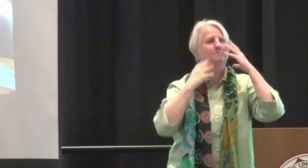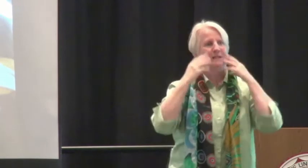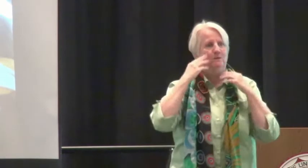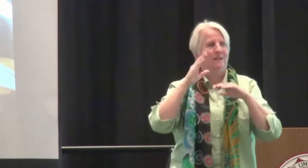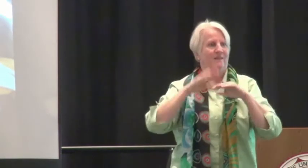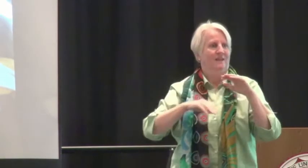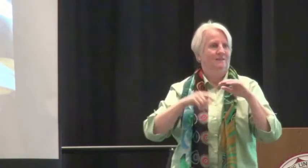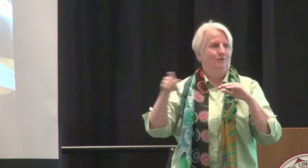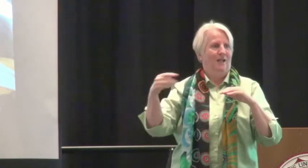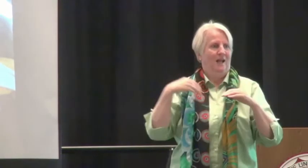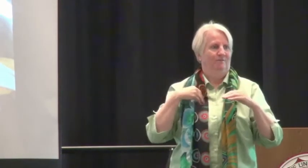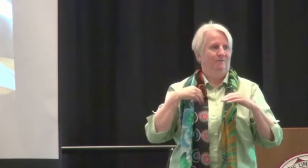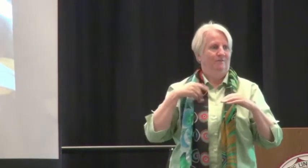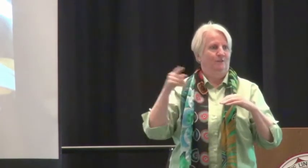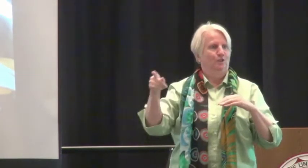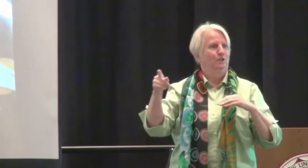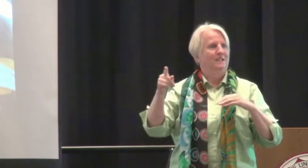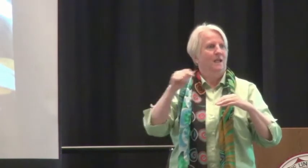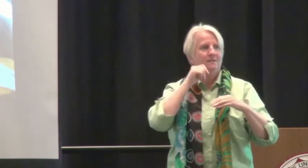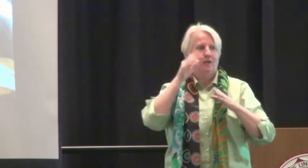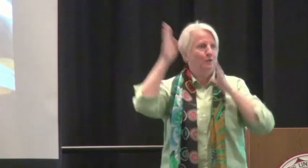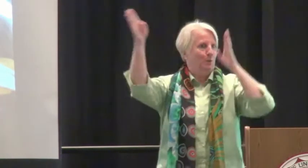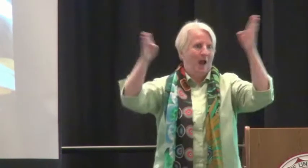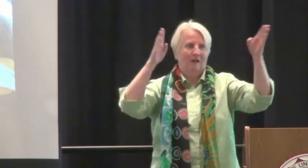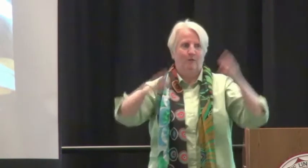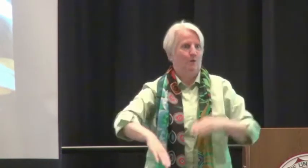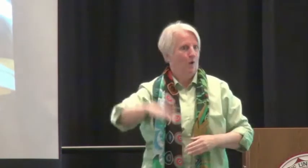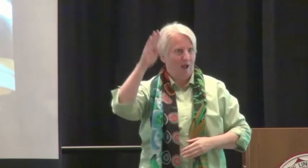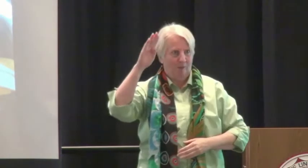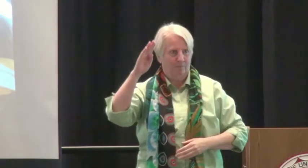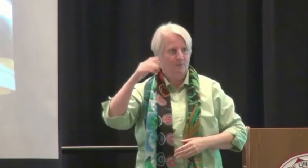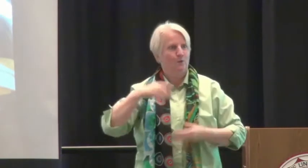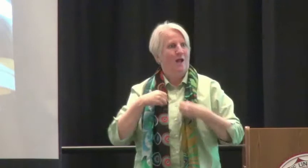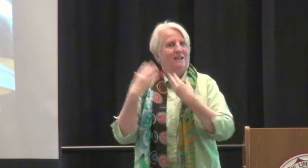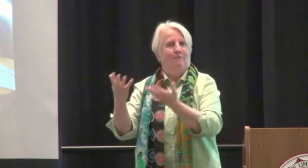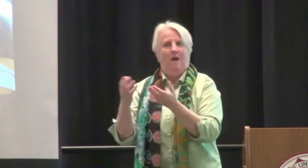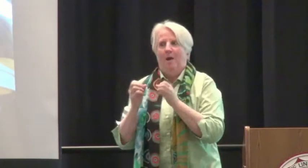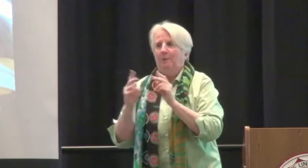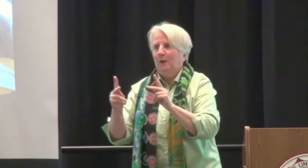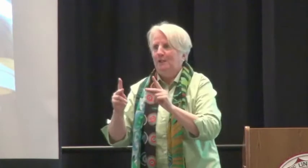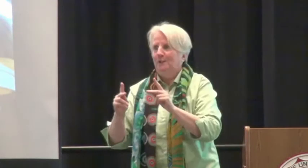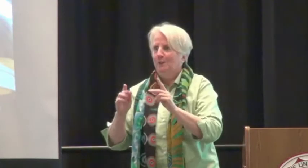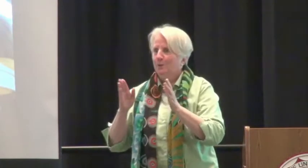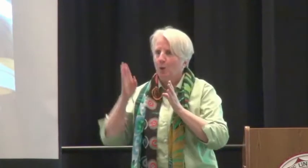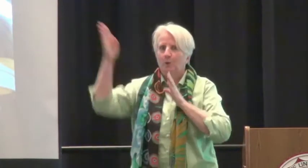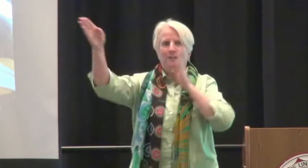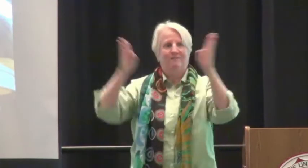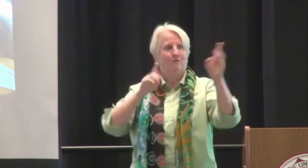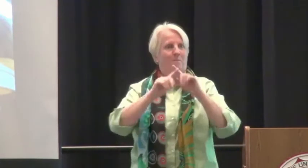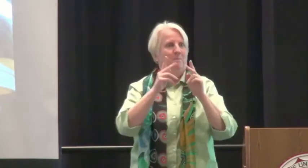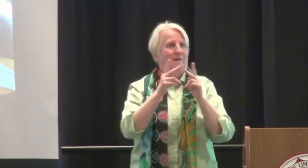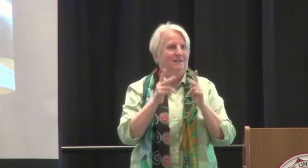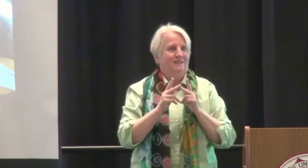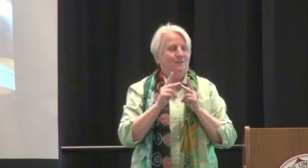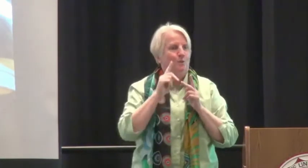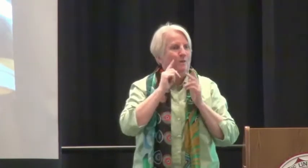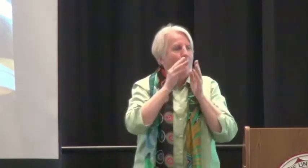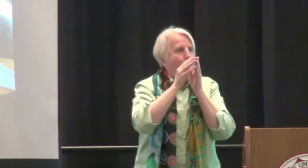to expose Pacey and Priscilla to different life experiences. My travels allowed her to